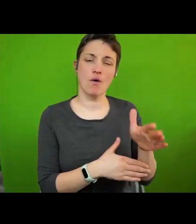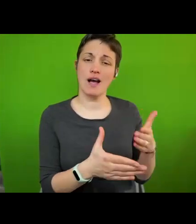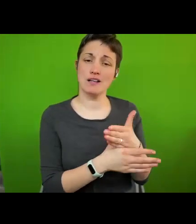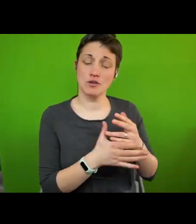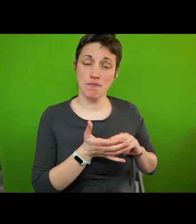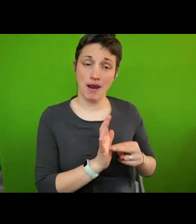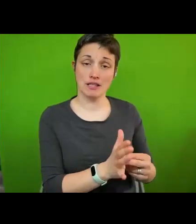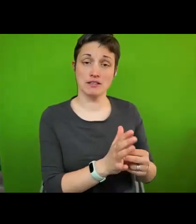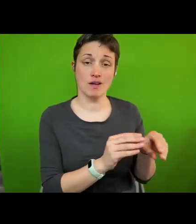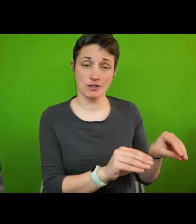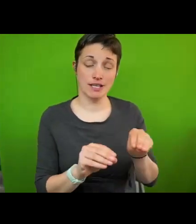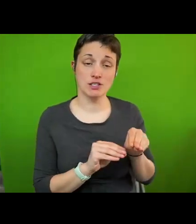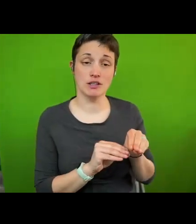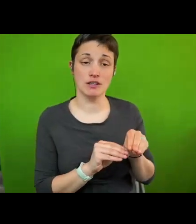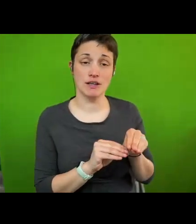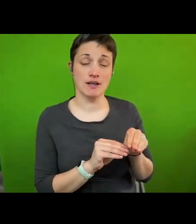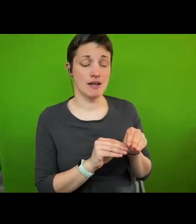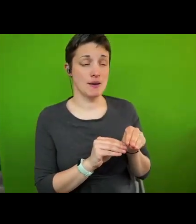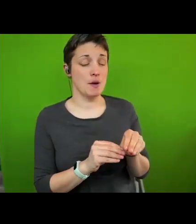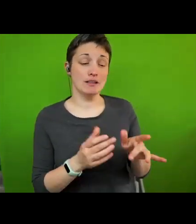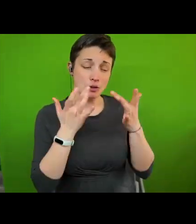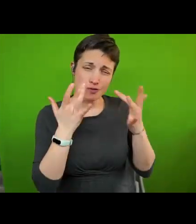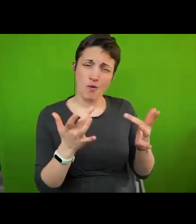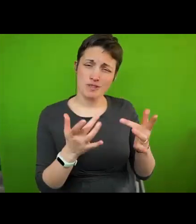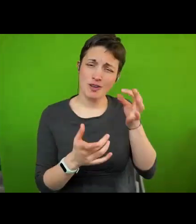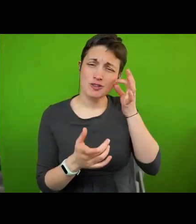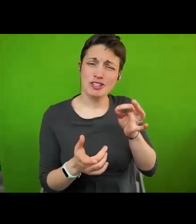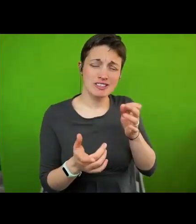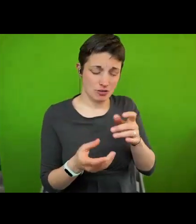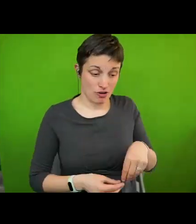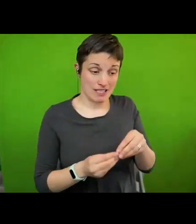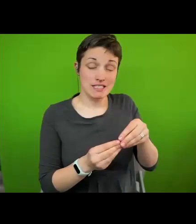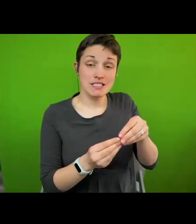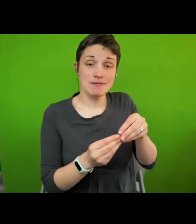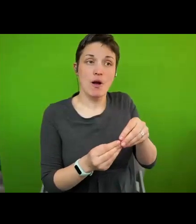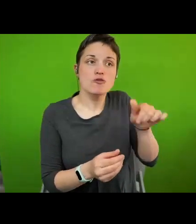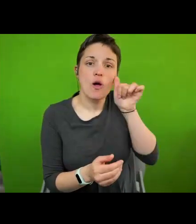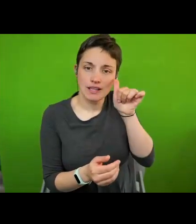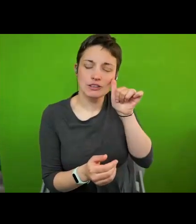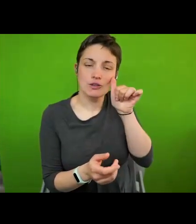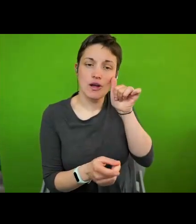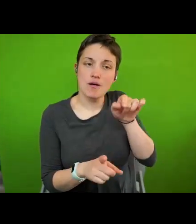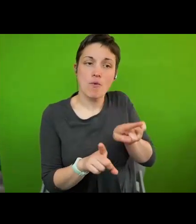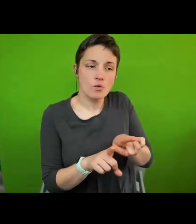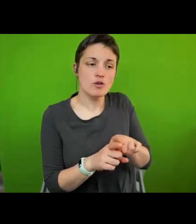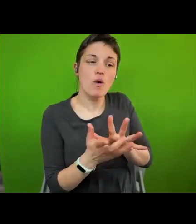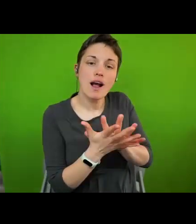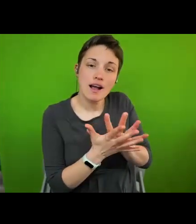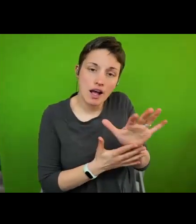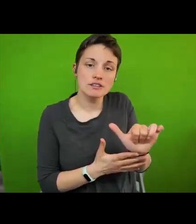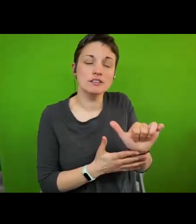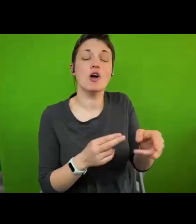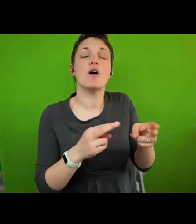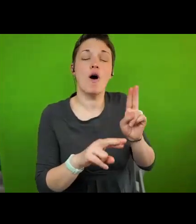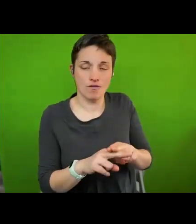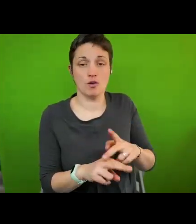that the hope is not only generating knowledge in human rights but creating a culture of human rights as a personally lived